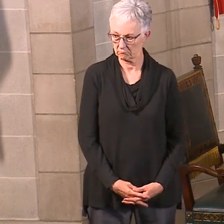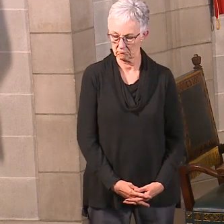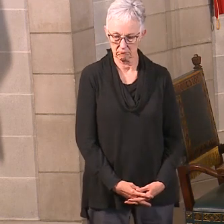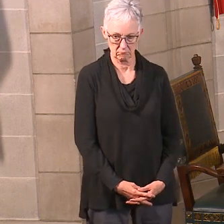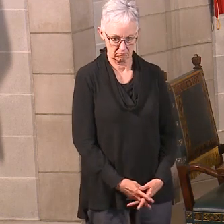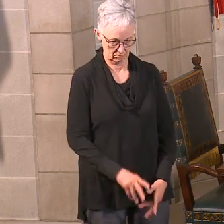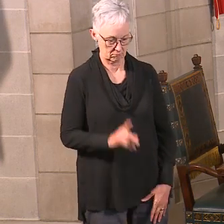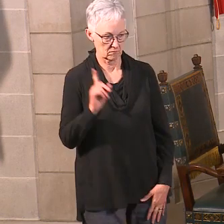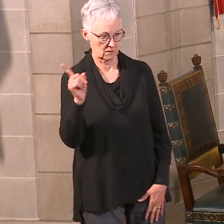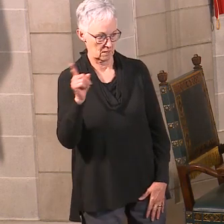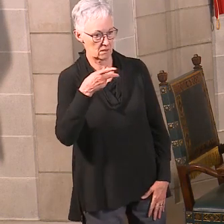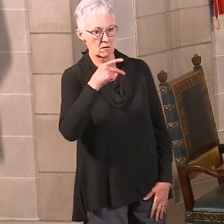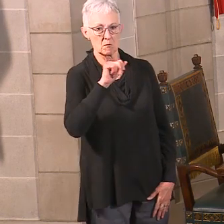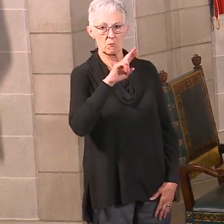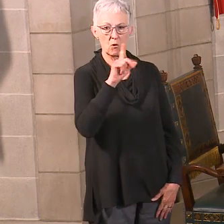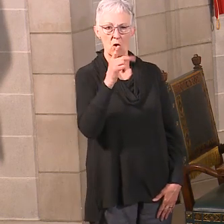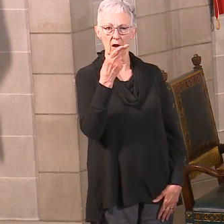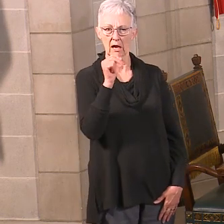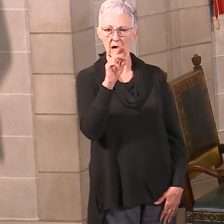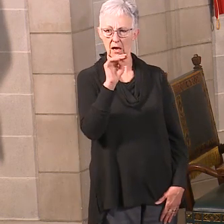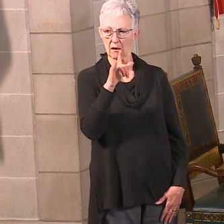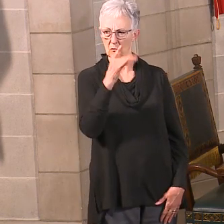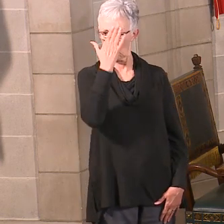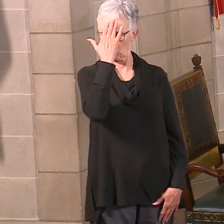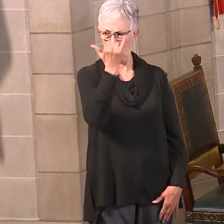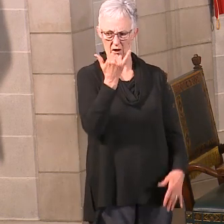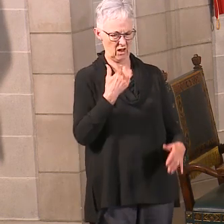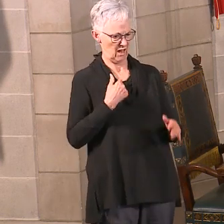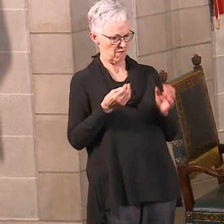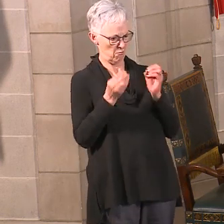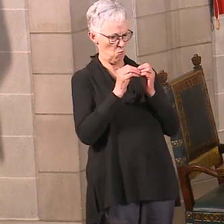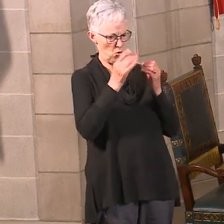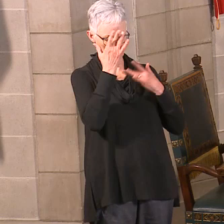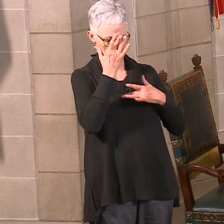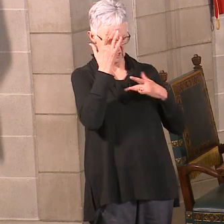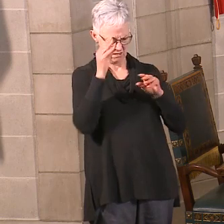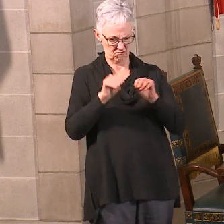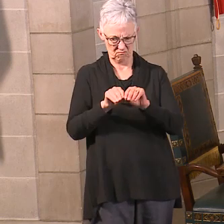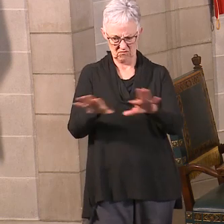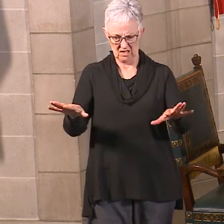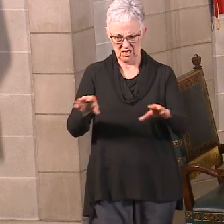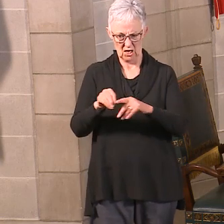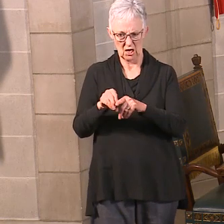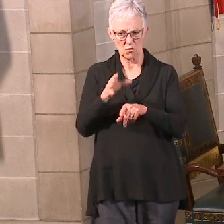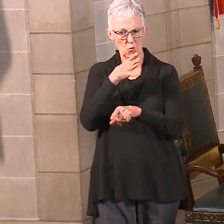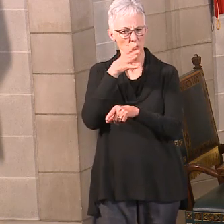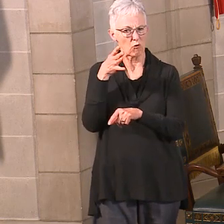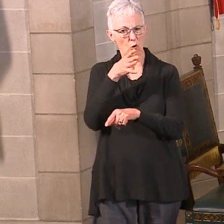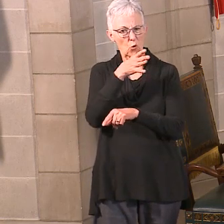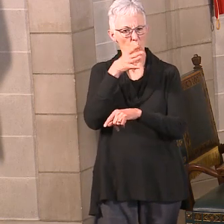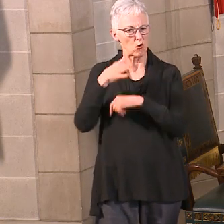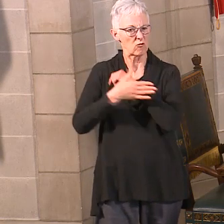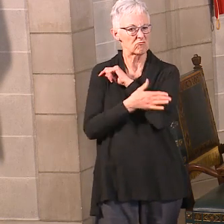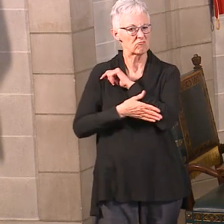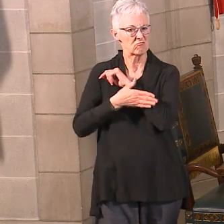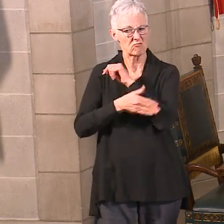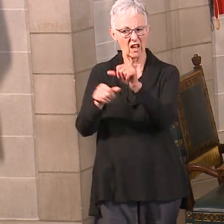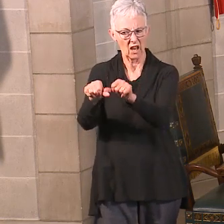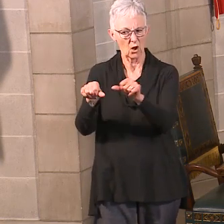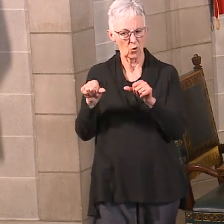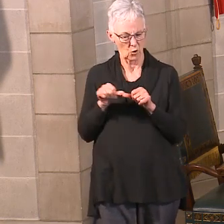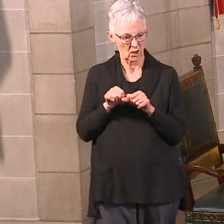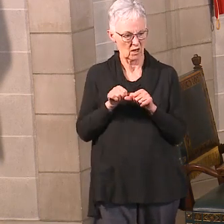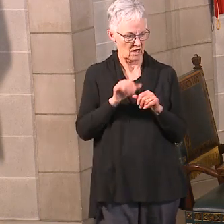So the question from Paul Hamill was, why are there more cases per capita in rural areas versus urban areas, and does that mean their healthcare systems are going to be